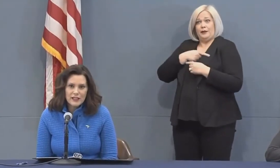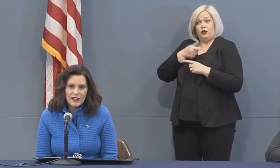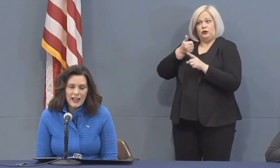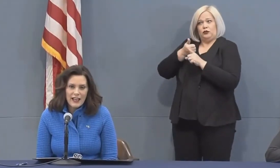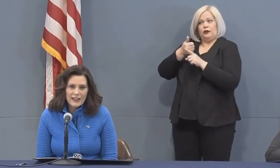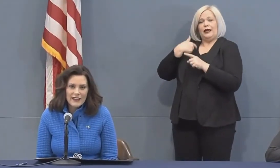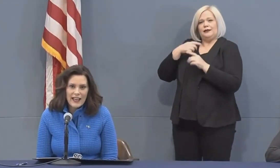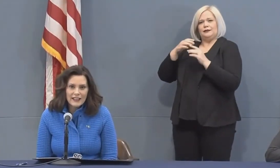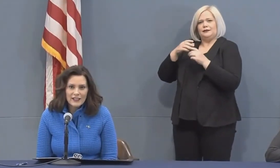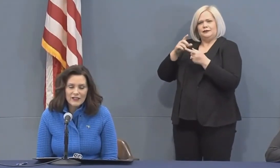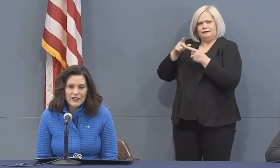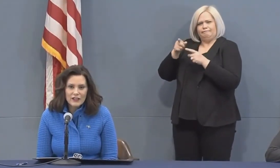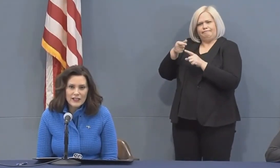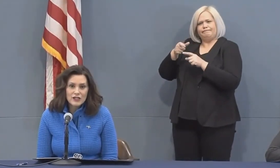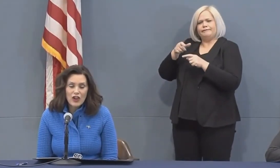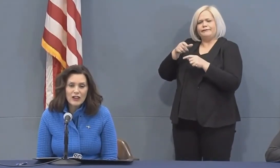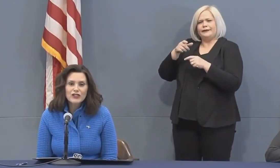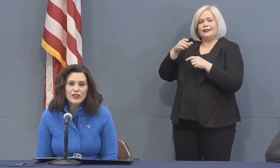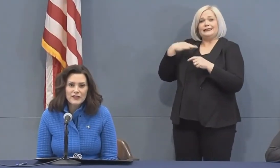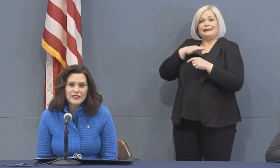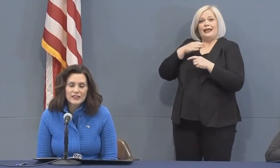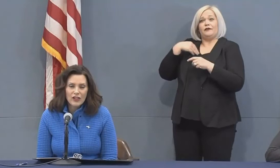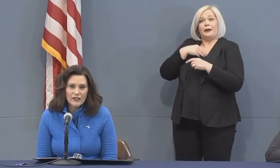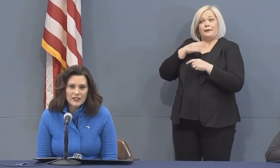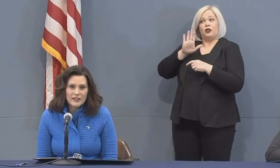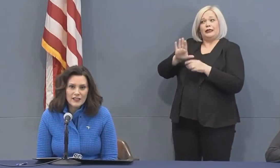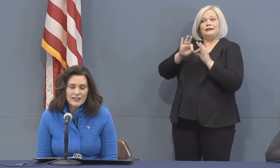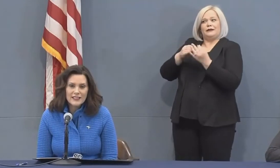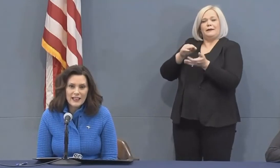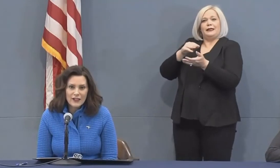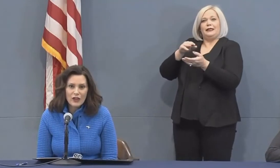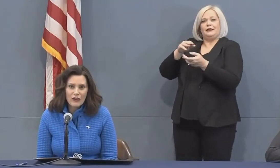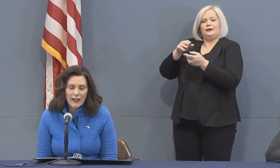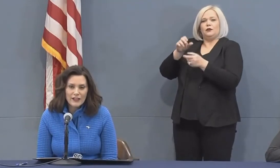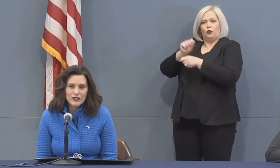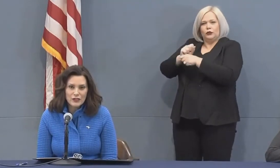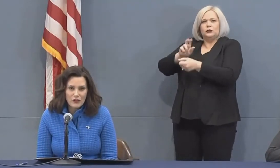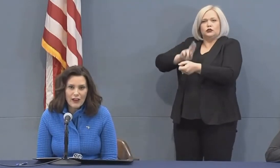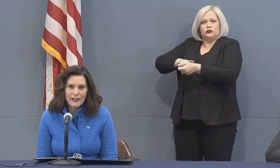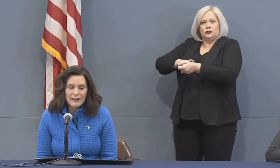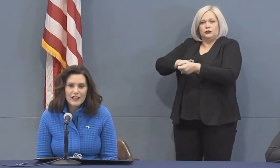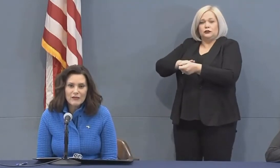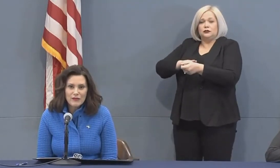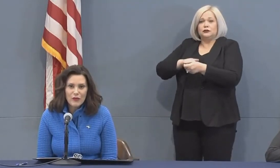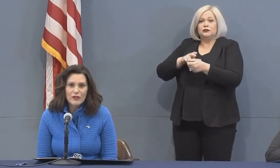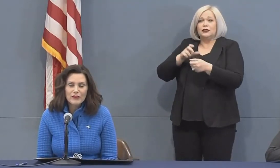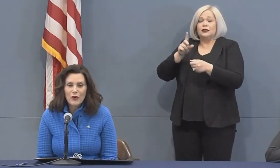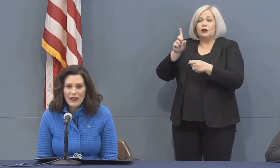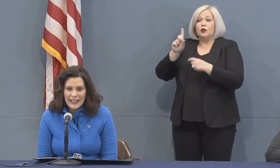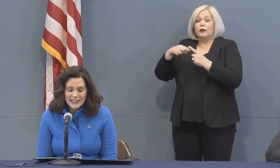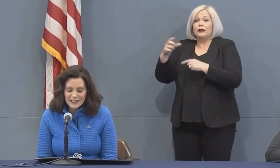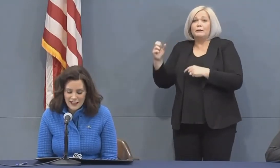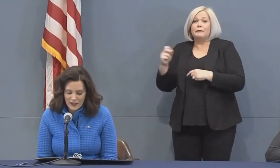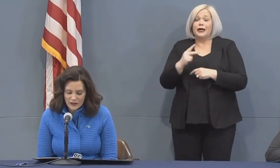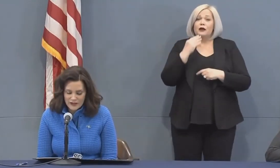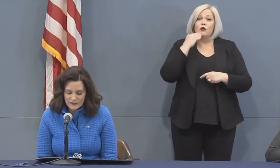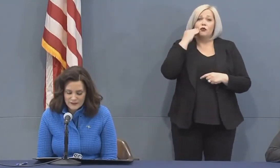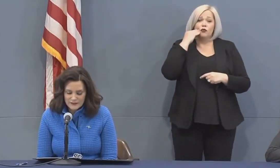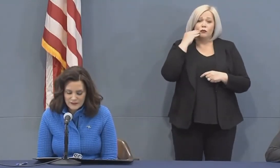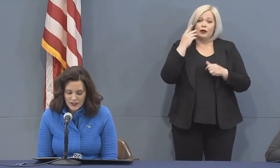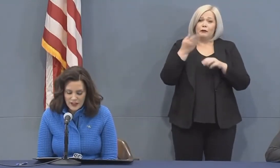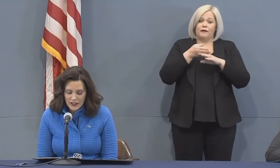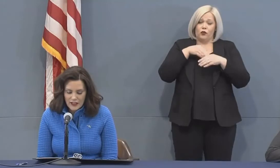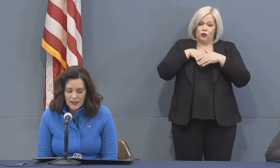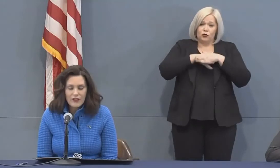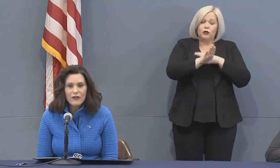nurse, and at the end of his long shifts, he'll often stay in the garage and cry before going into the house.